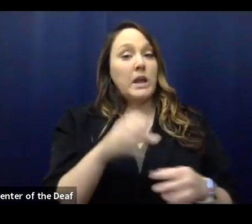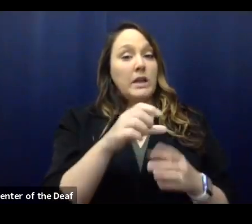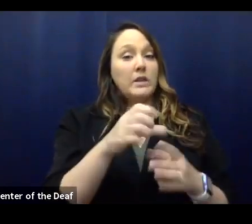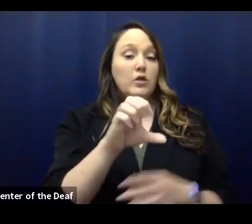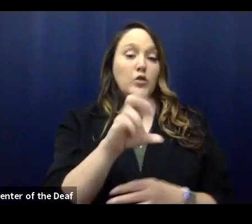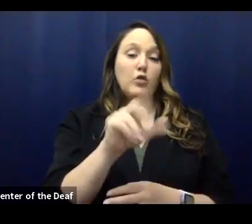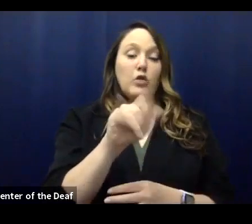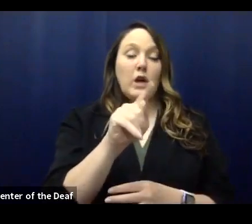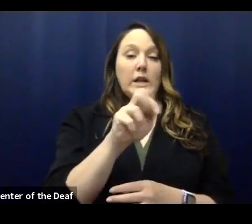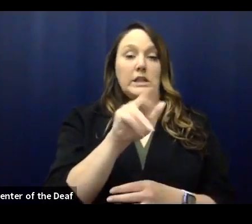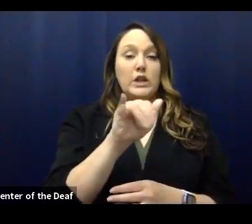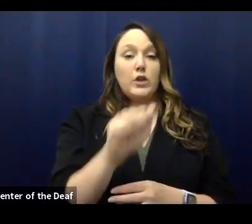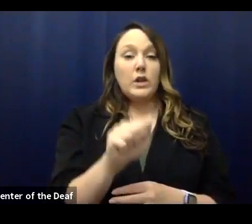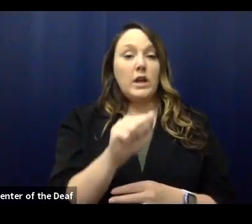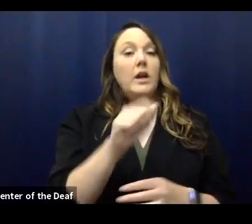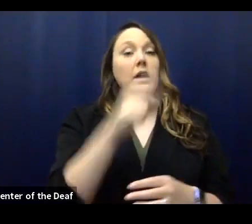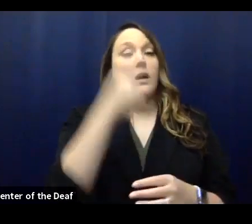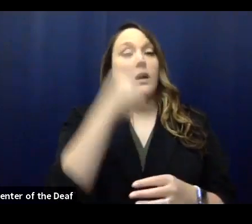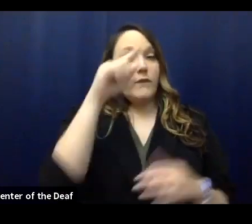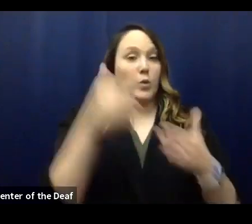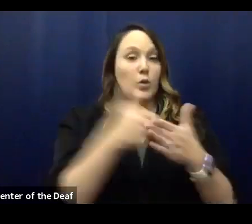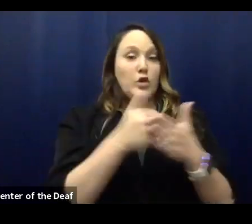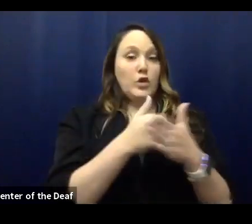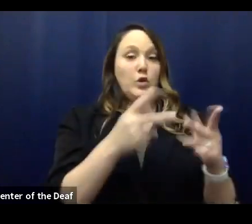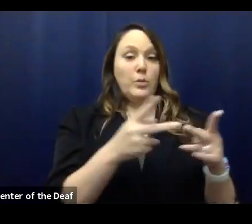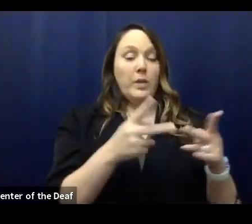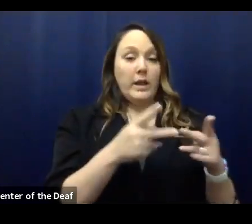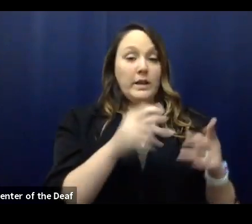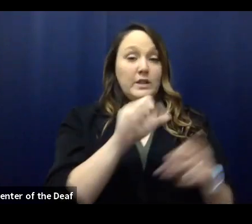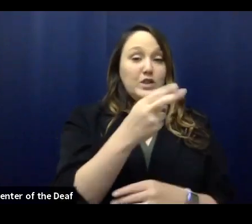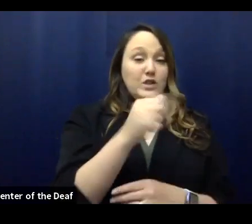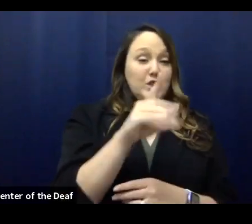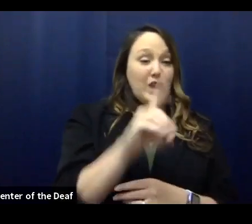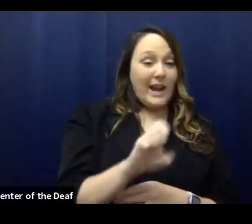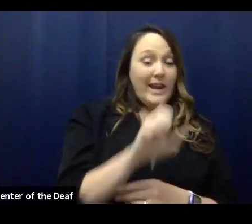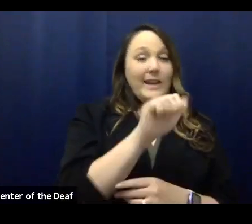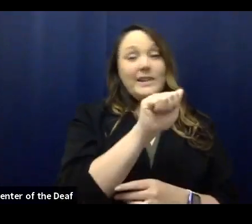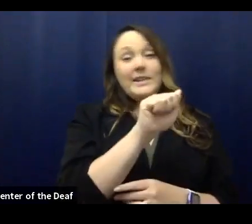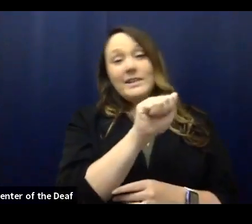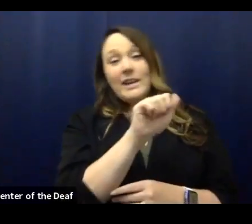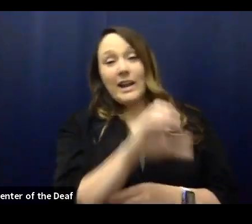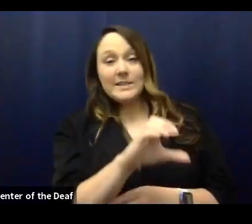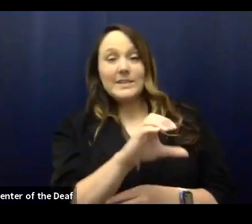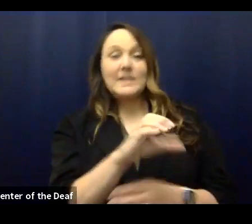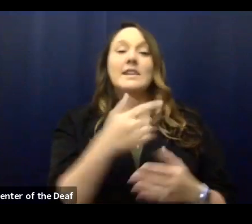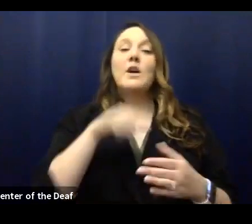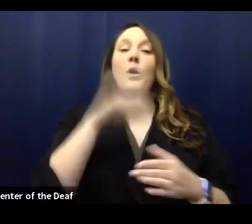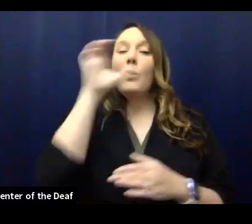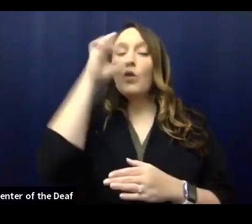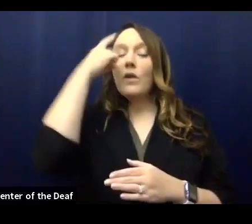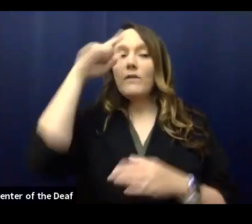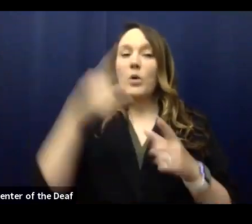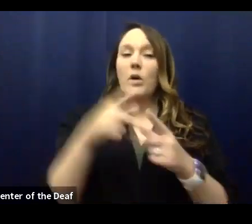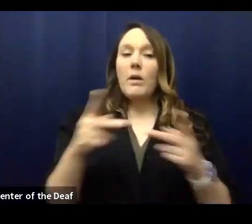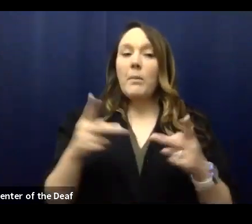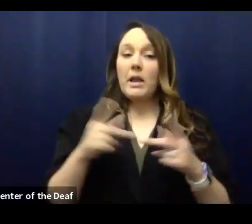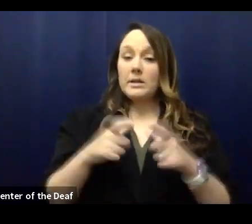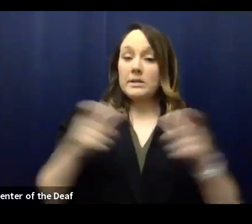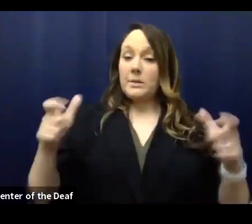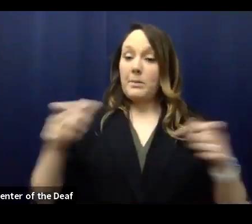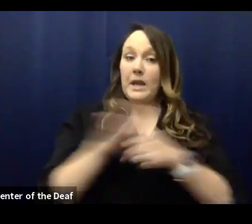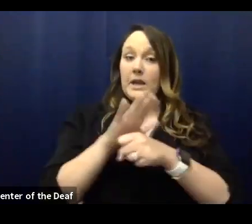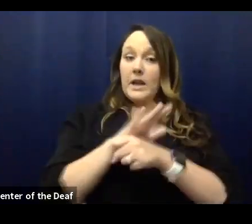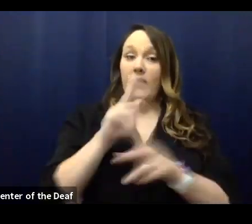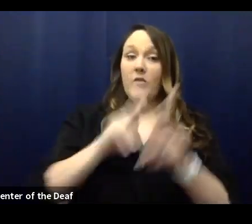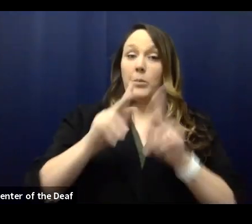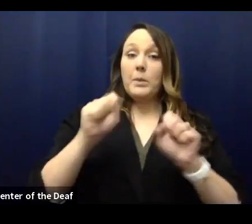new testing space beyond AC and shade? What are you looking for? We're looking for a space big enough to be able to let people stand